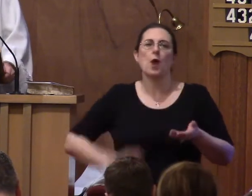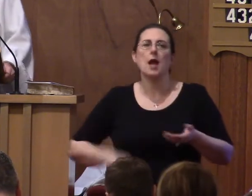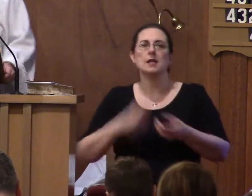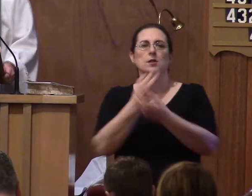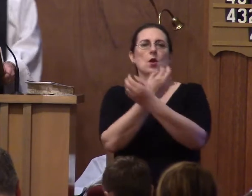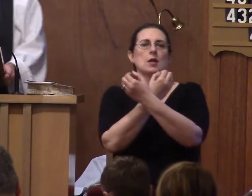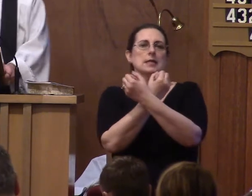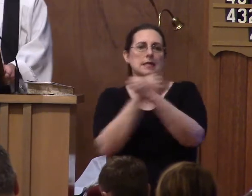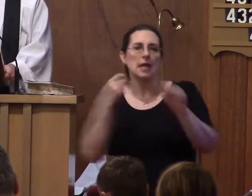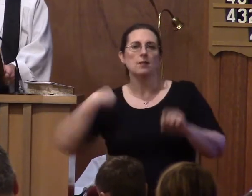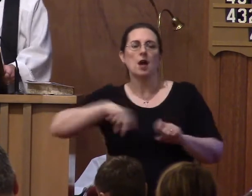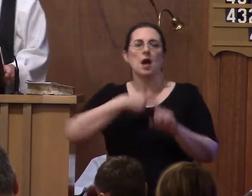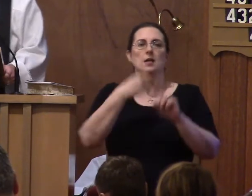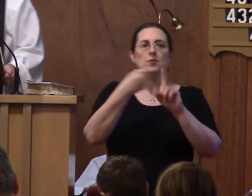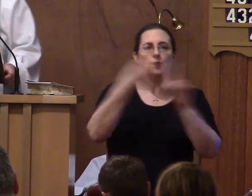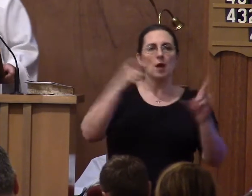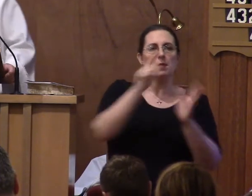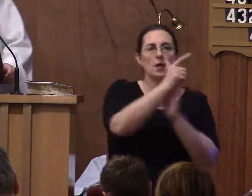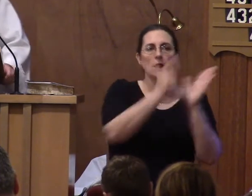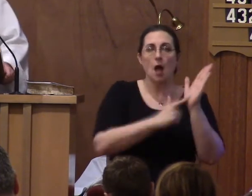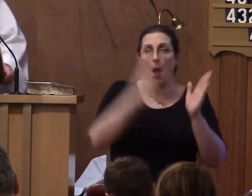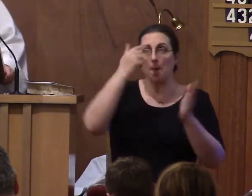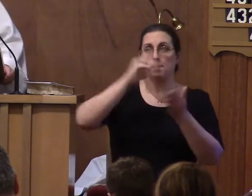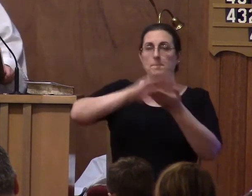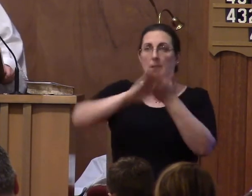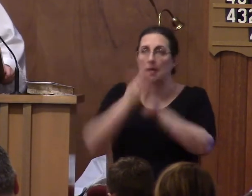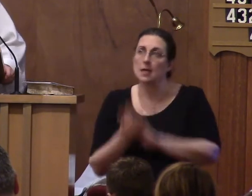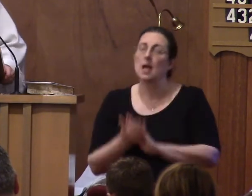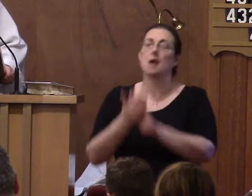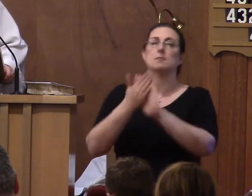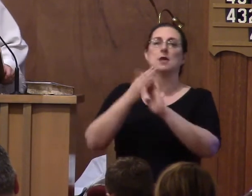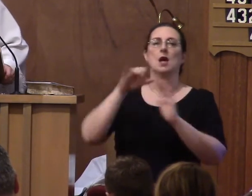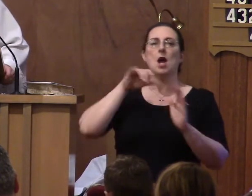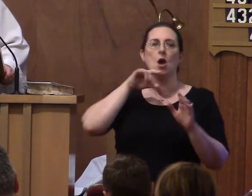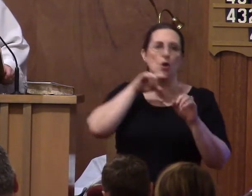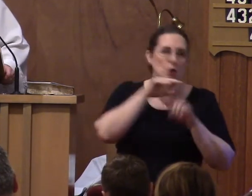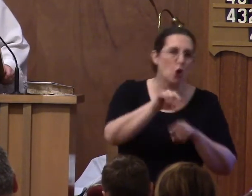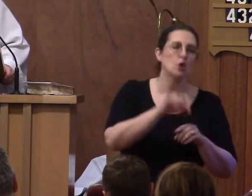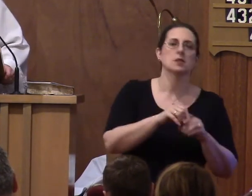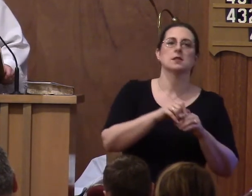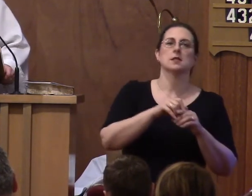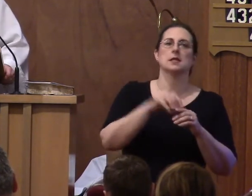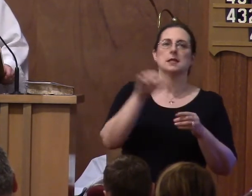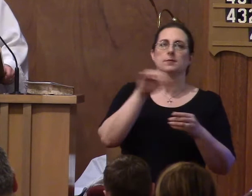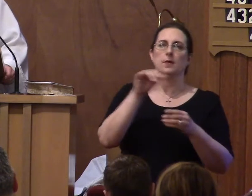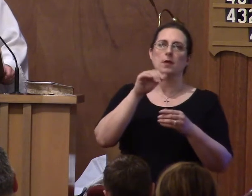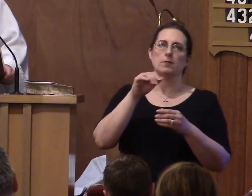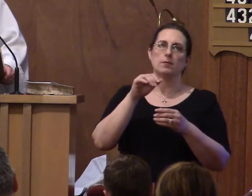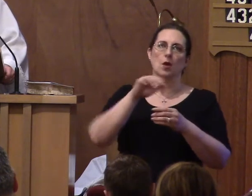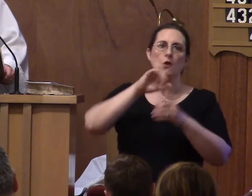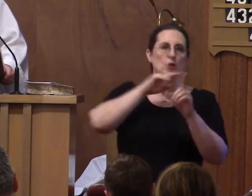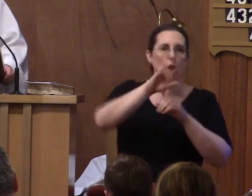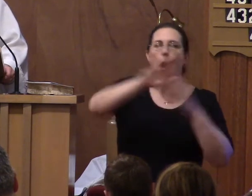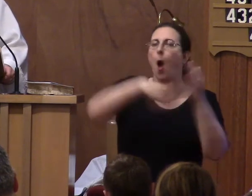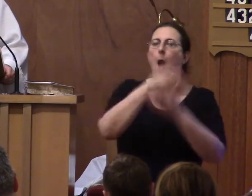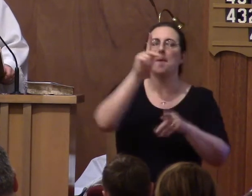a curse for us. For as it is written, Cursed is everyone who is hanged on a tree. On the cross,